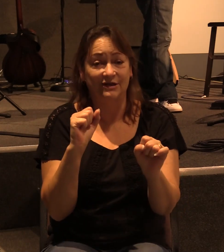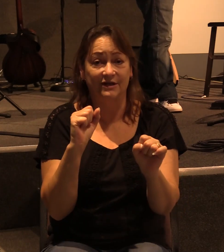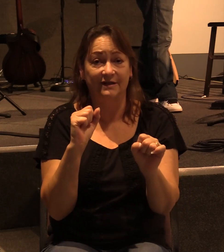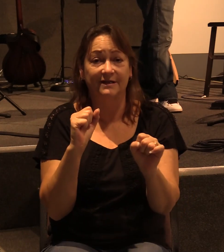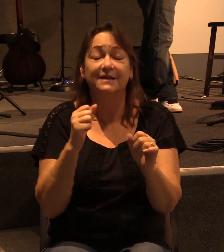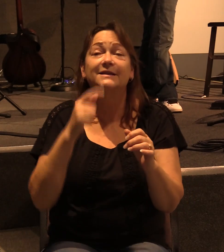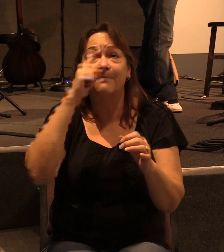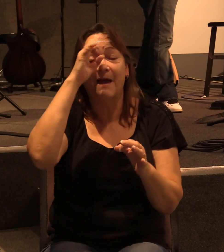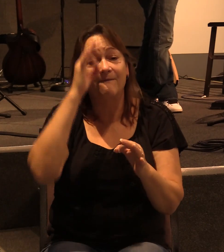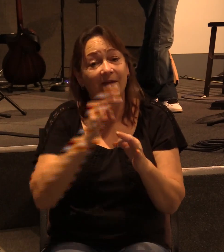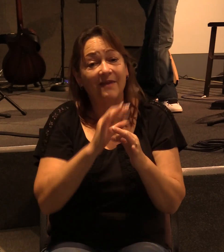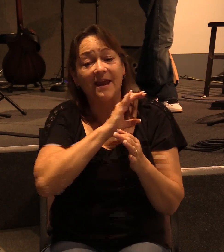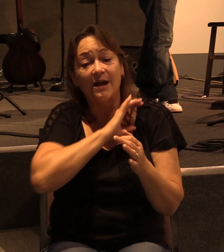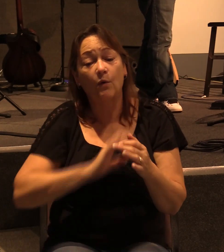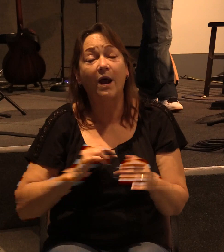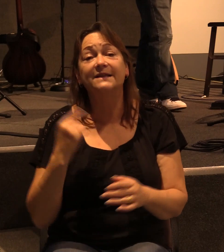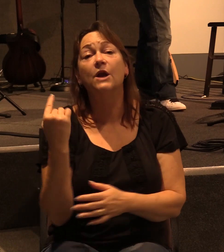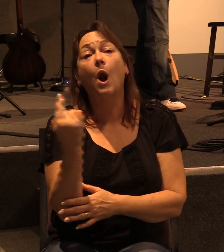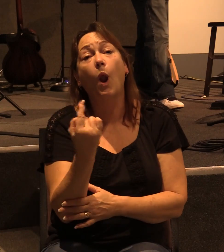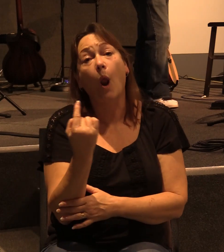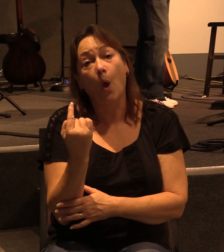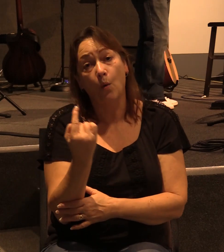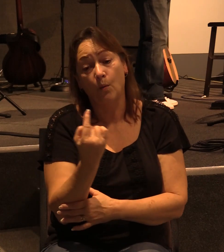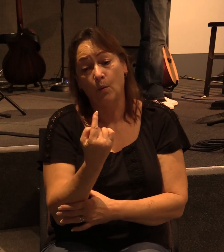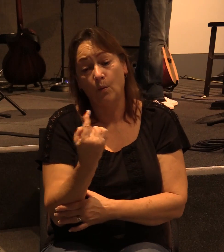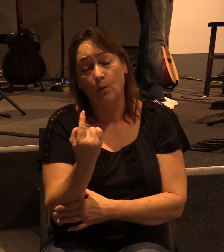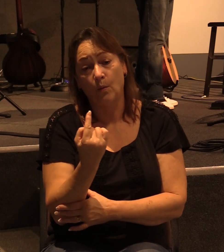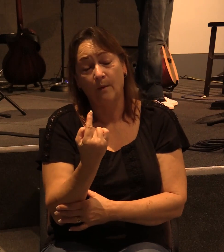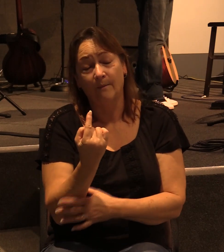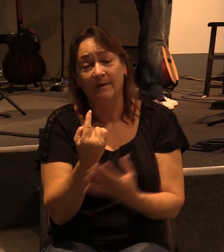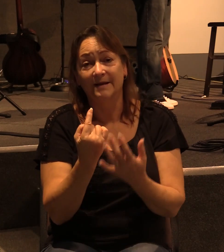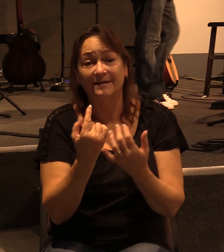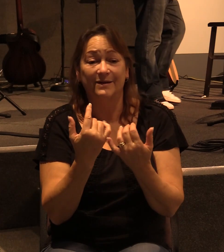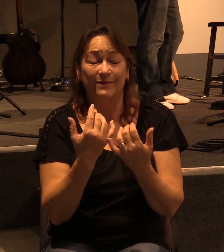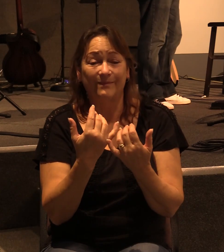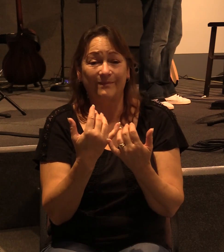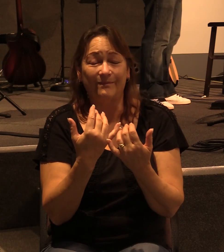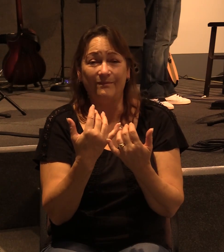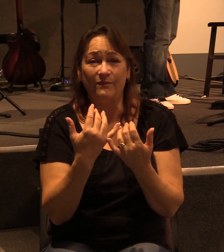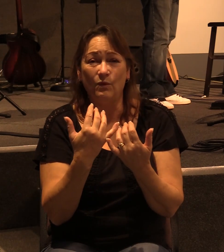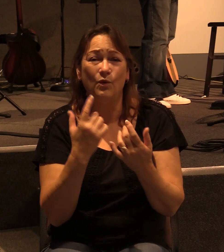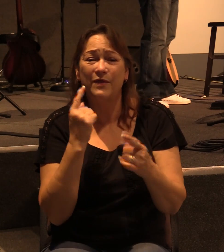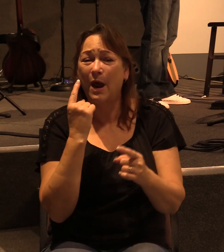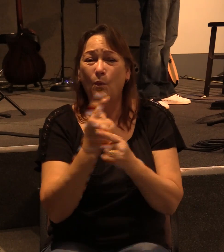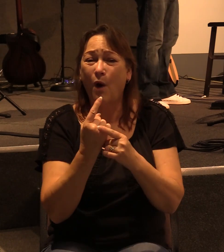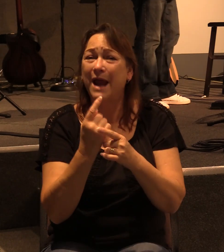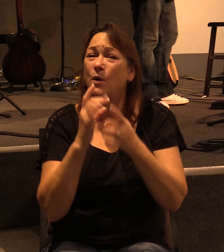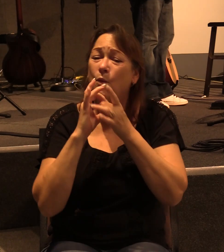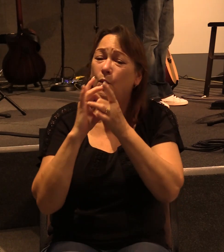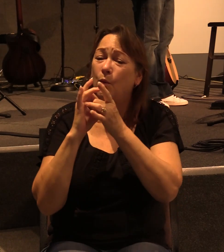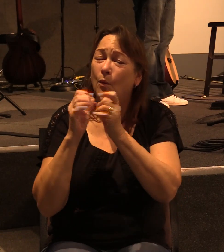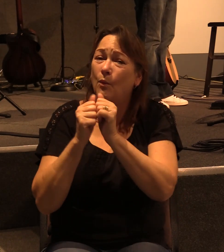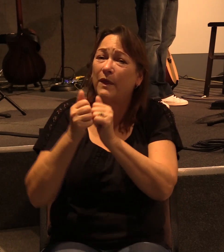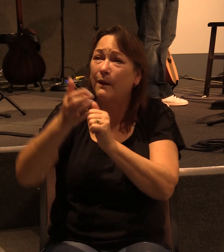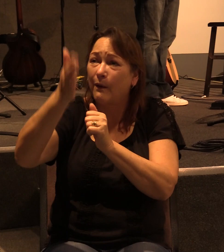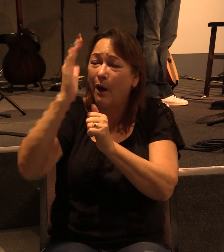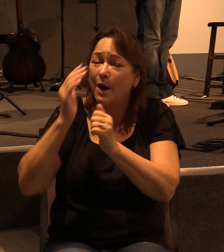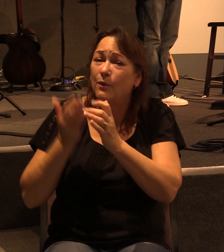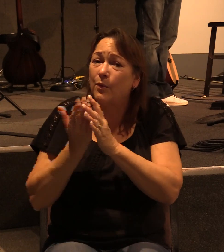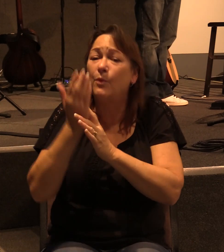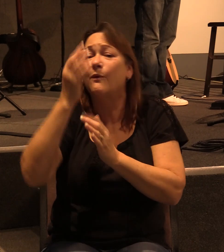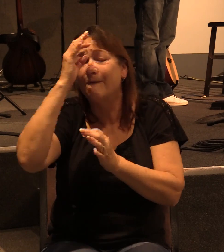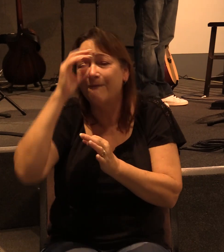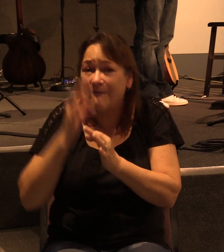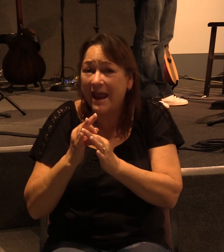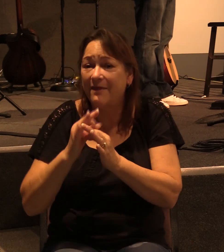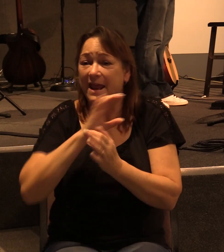is by faith in Christ alone, okay? We're put in that right standing, that right relationship with God by faith